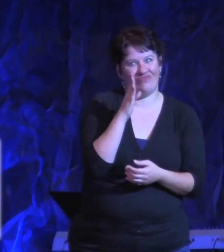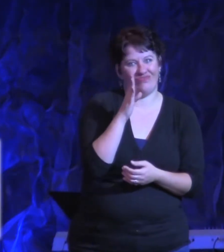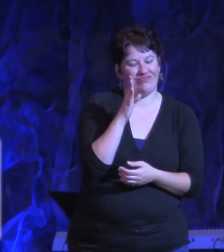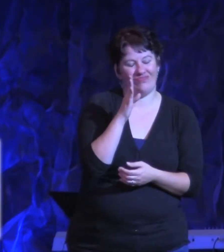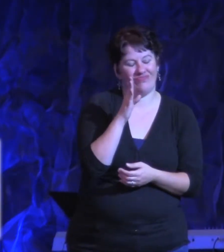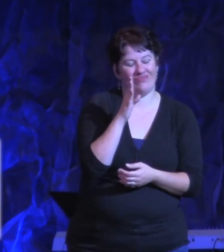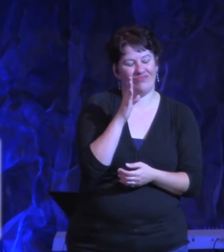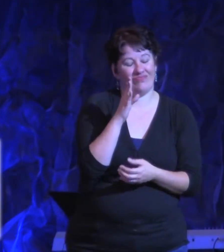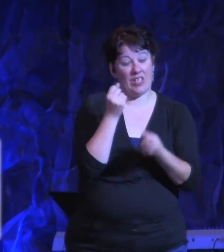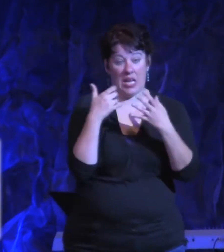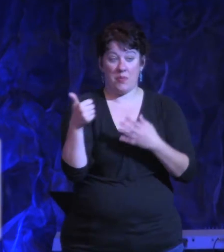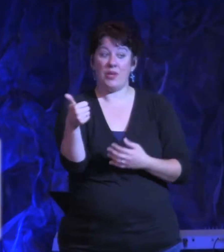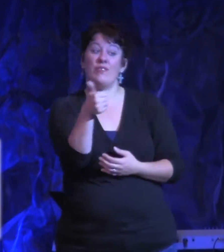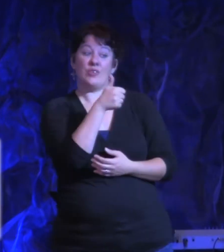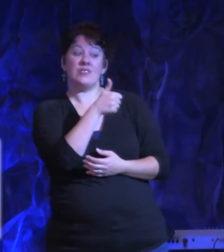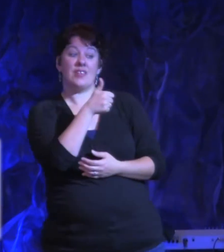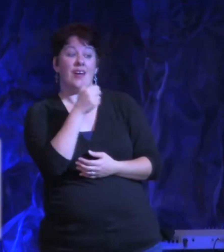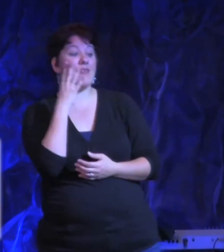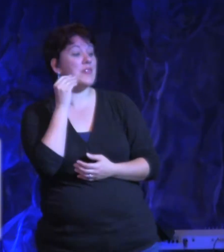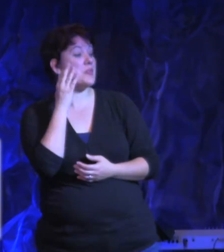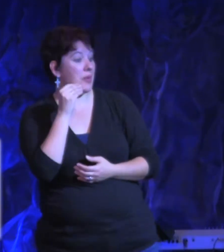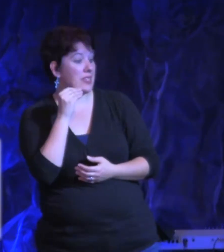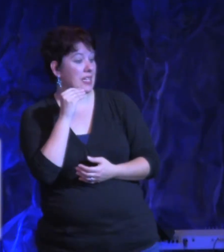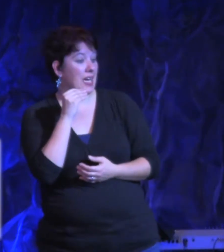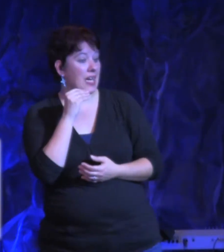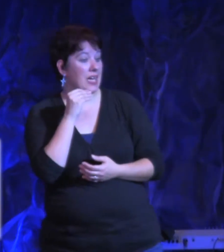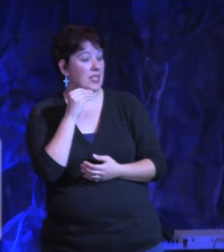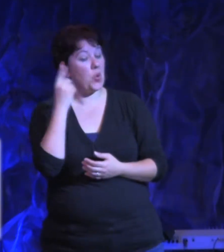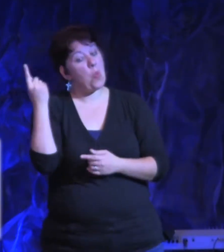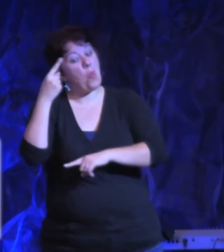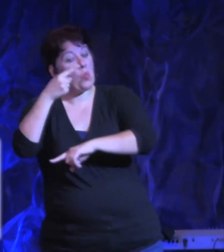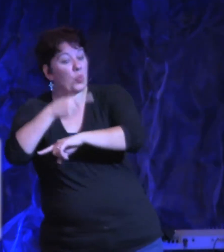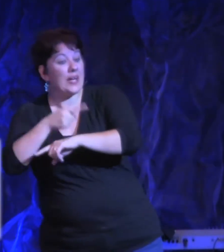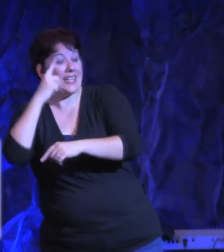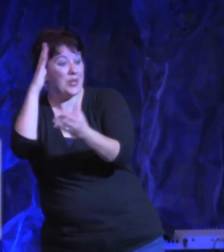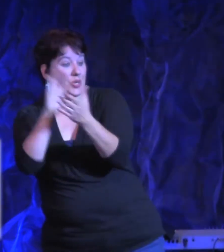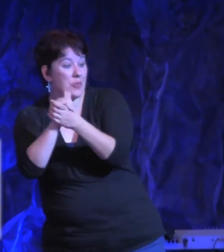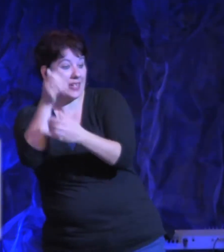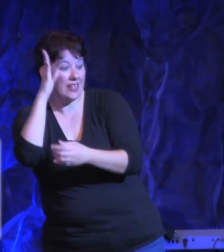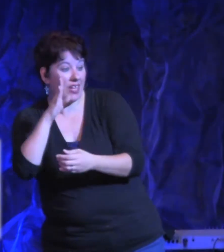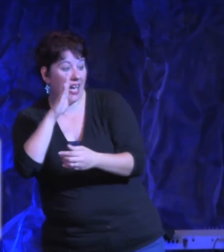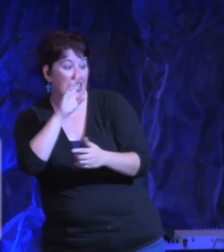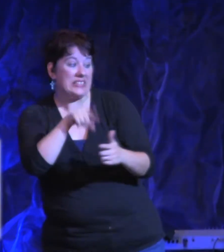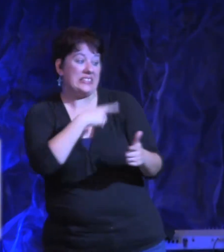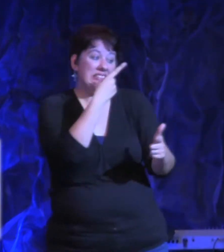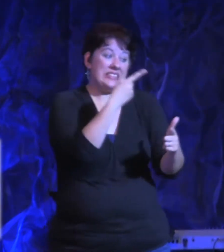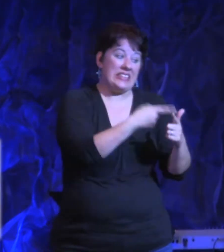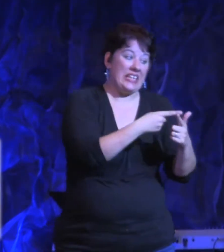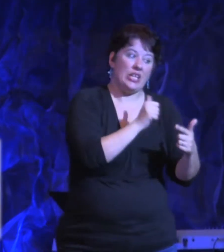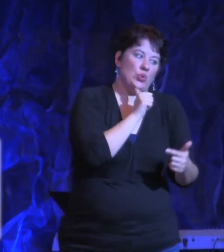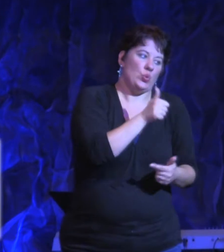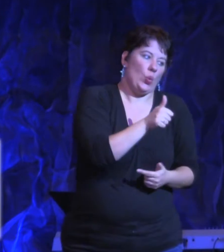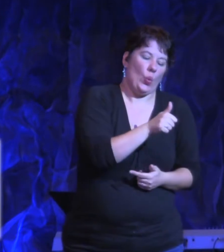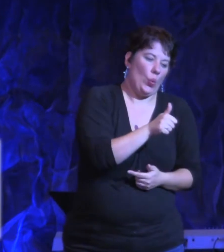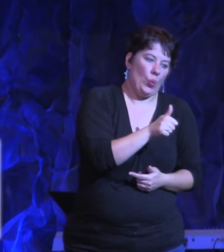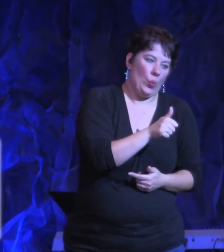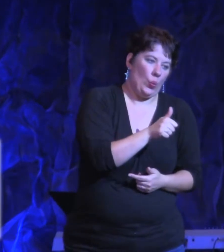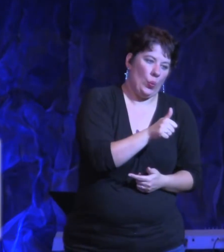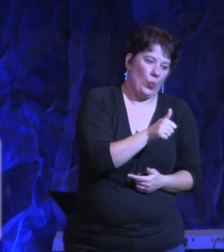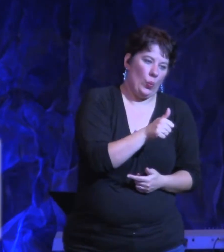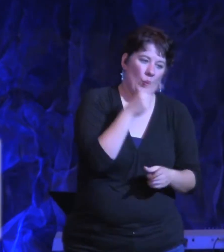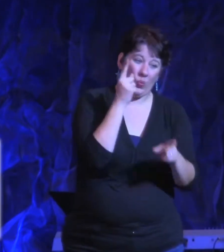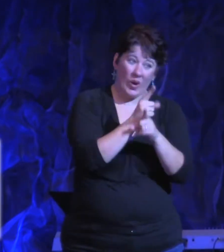the next. How many of you have been there? I've been there. How many else has been there? Please, some of you raise up your hands so I don't feel like the only heathen in here, right?